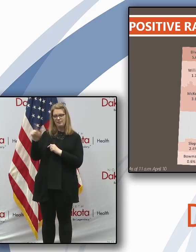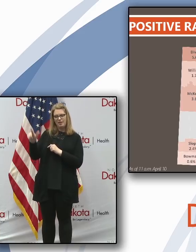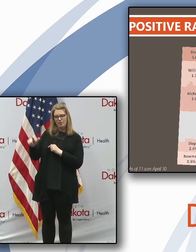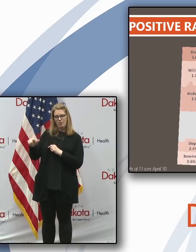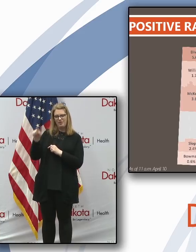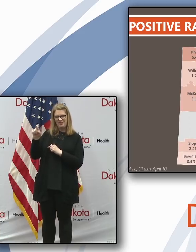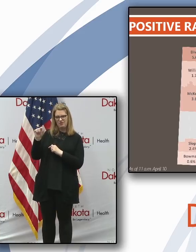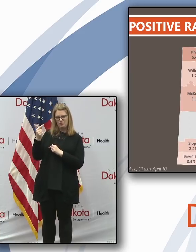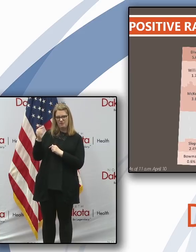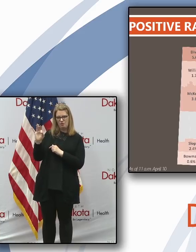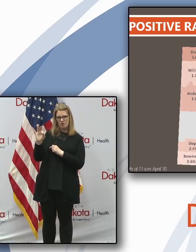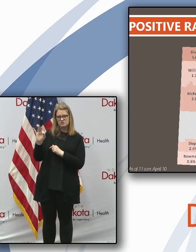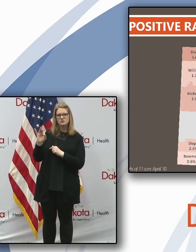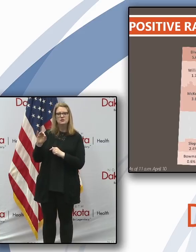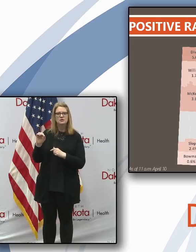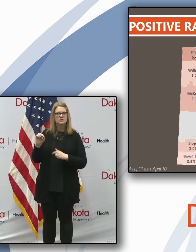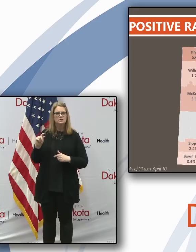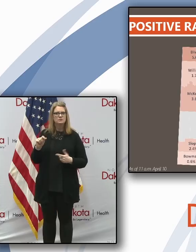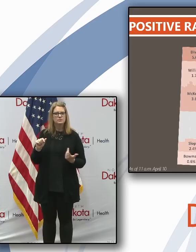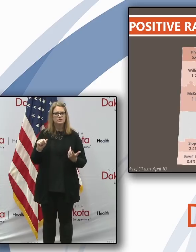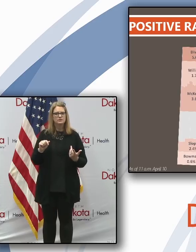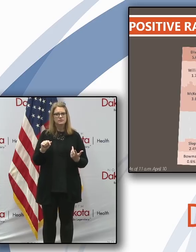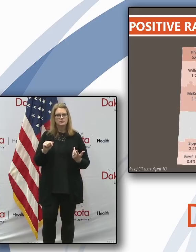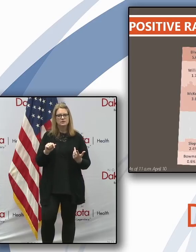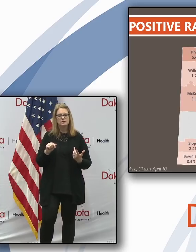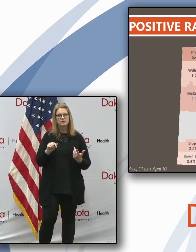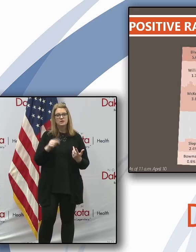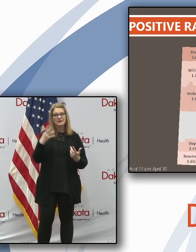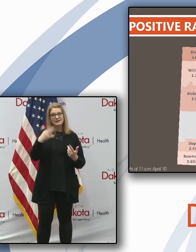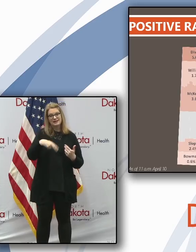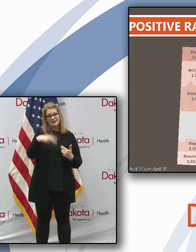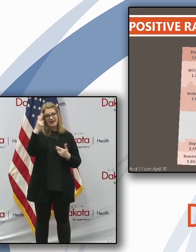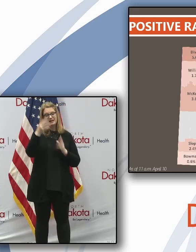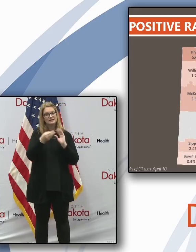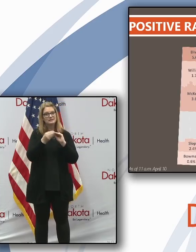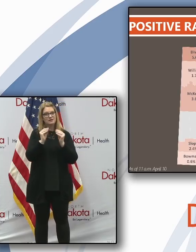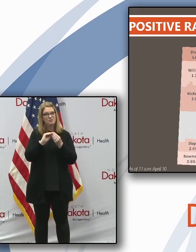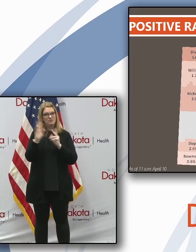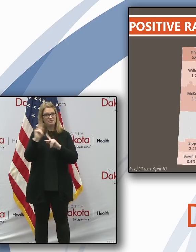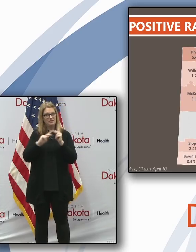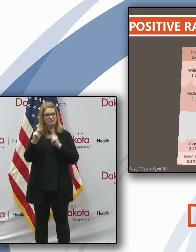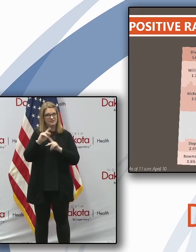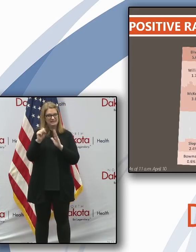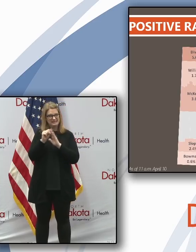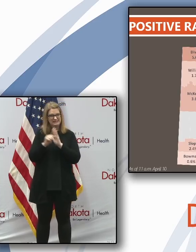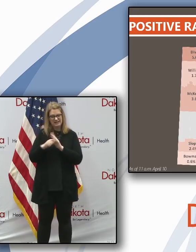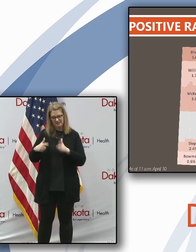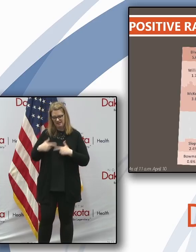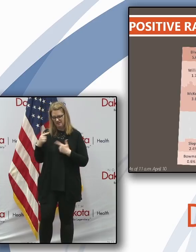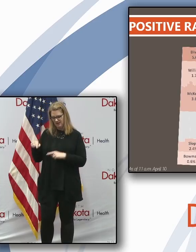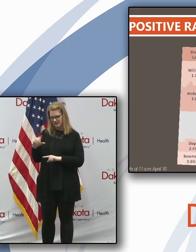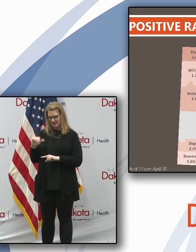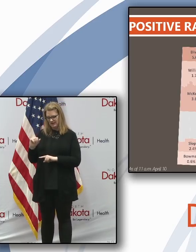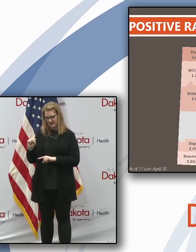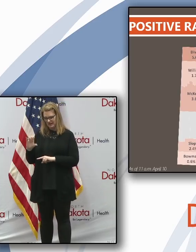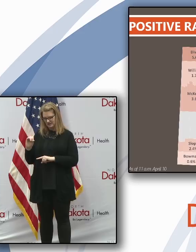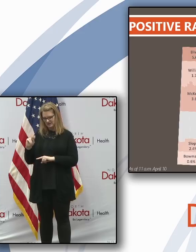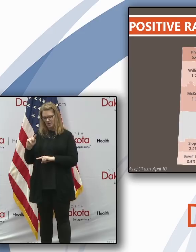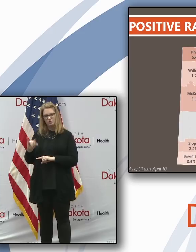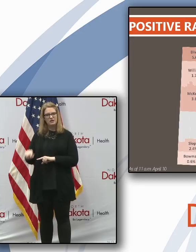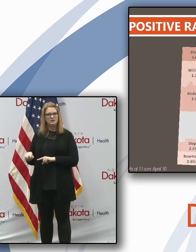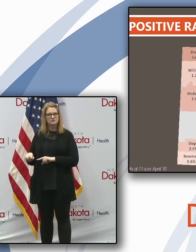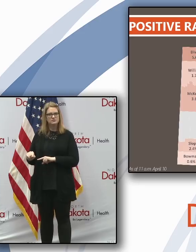Grand Forks. But on an absolute number, because of the highest population in the state is in Cass County, our most populous county by far,